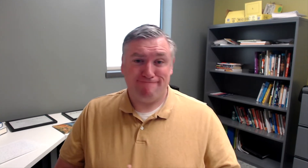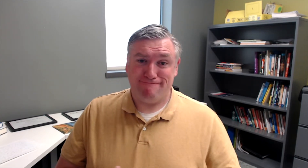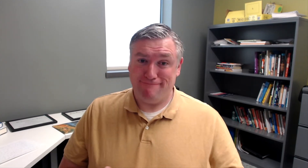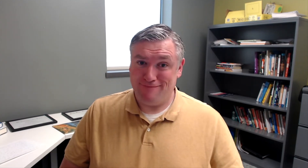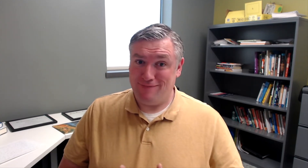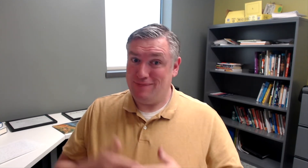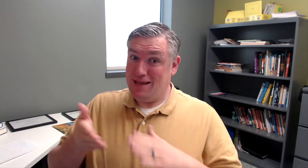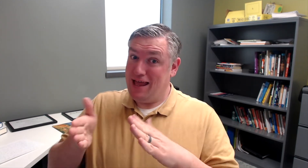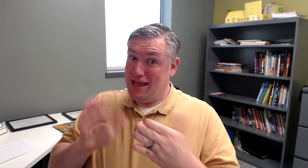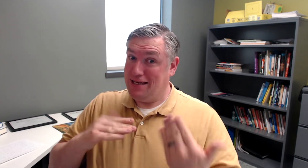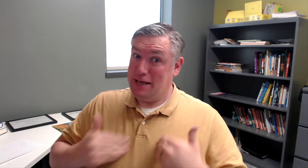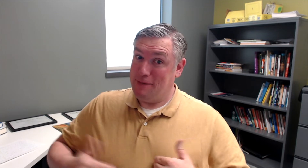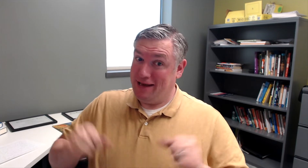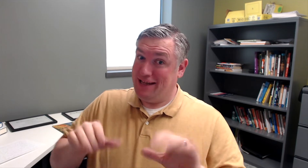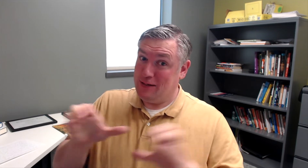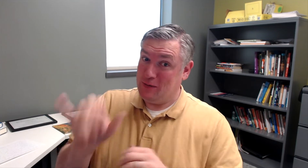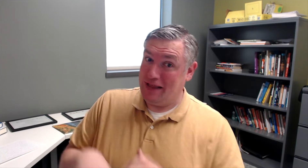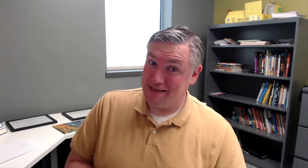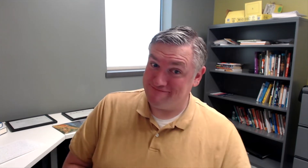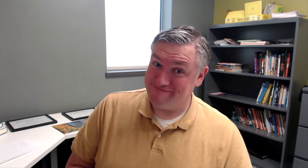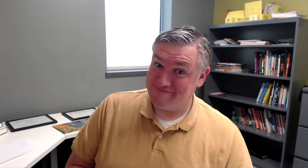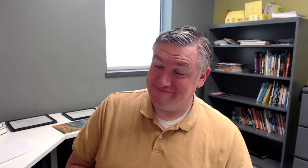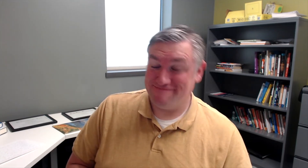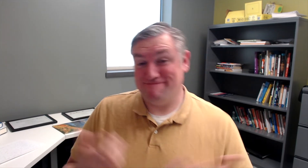Well, a dead body can do that.